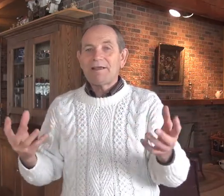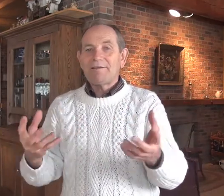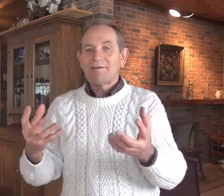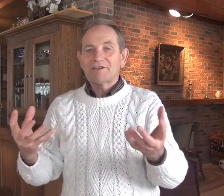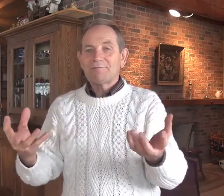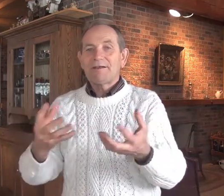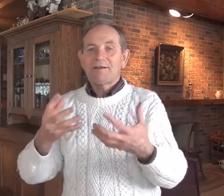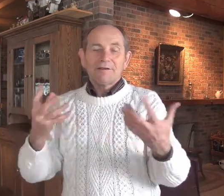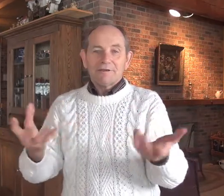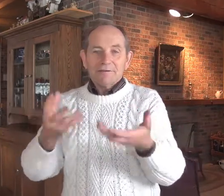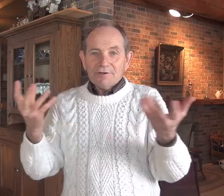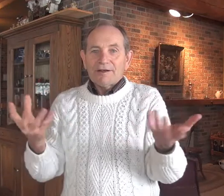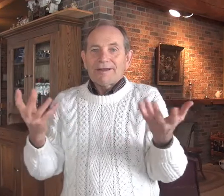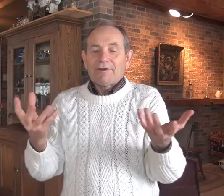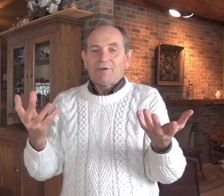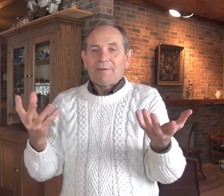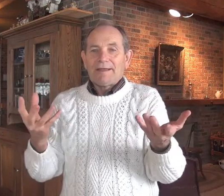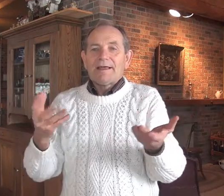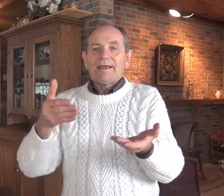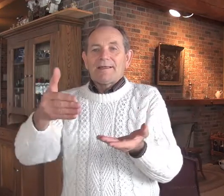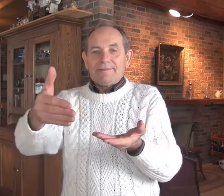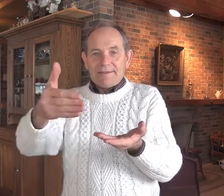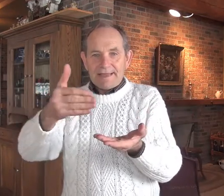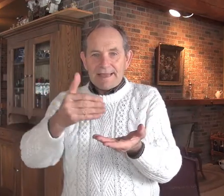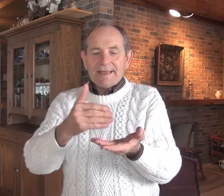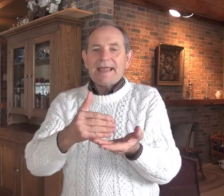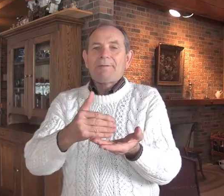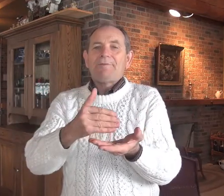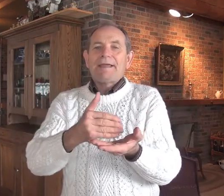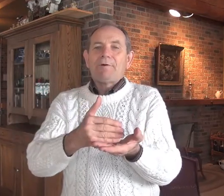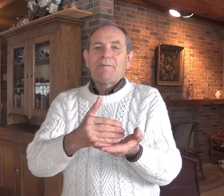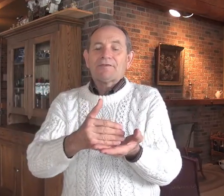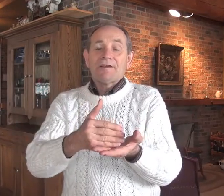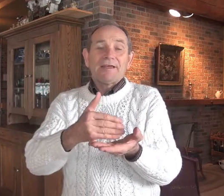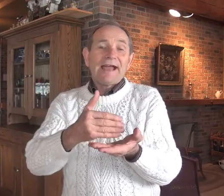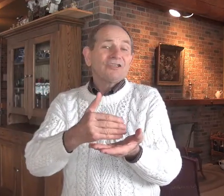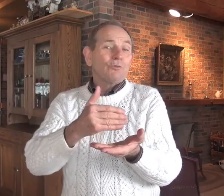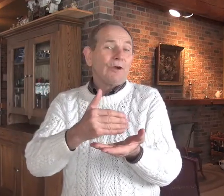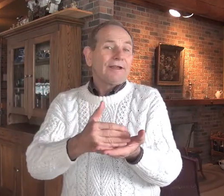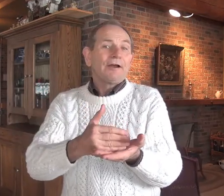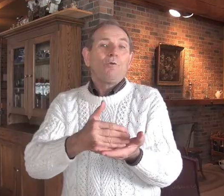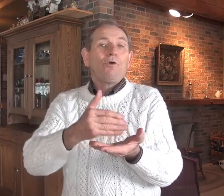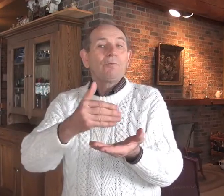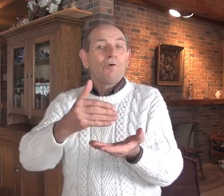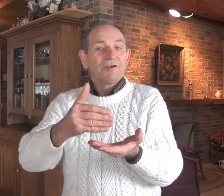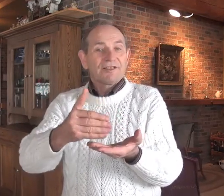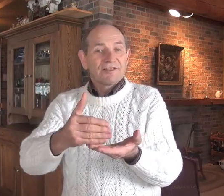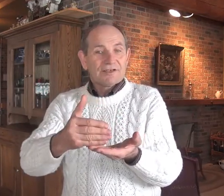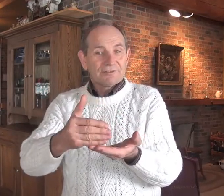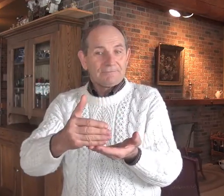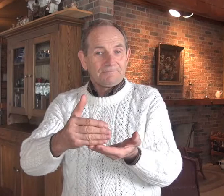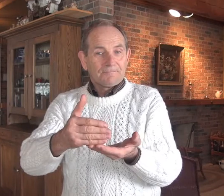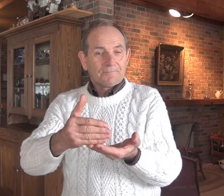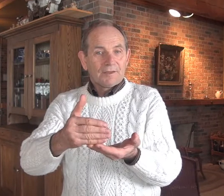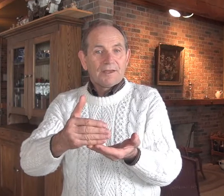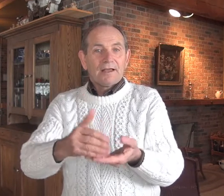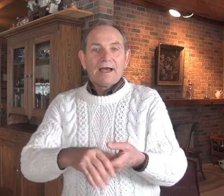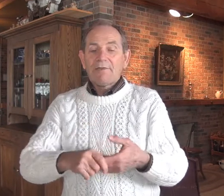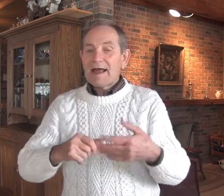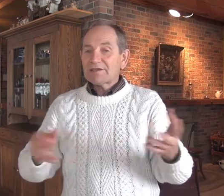be there doesn't mean you're entitled to be. They came, they bought the stuff, and actually weeded out one more successor. And the last